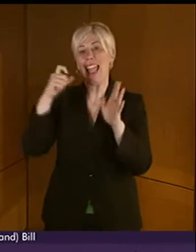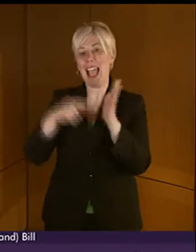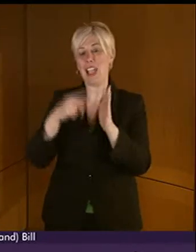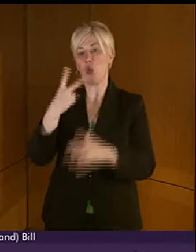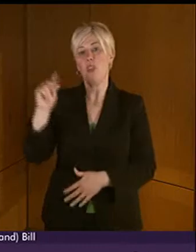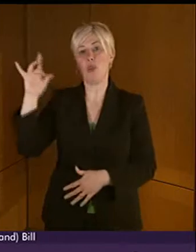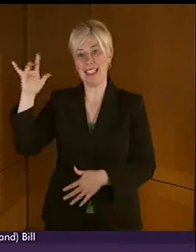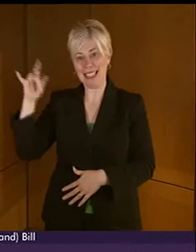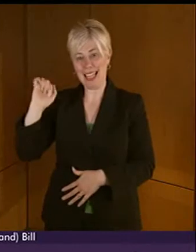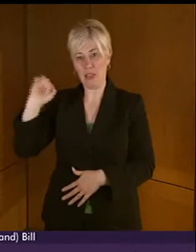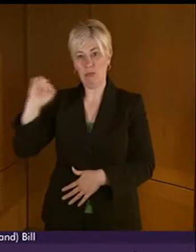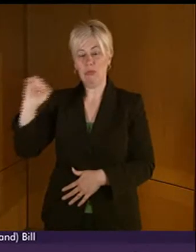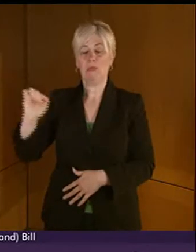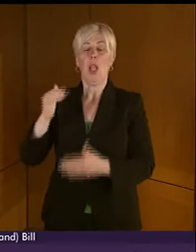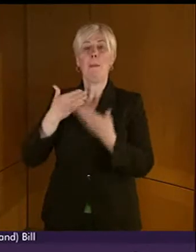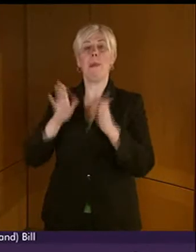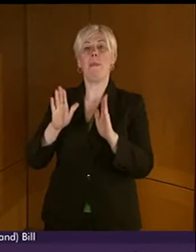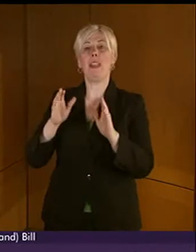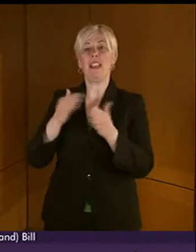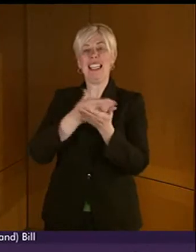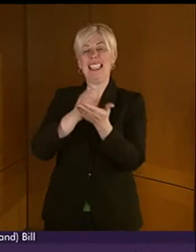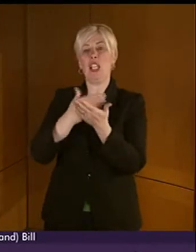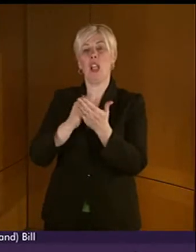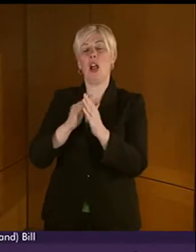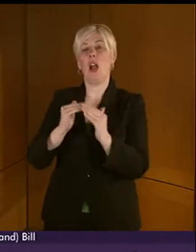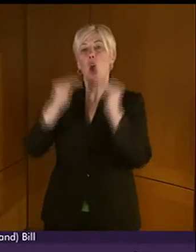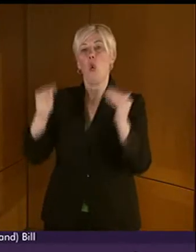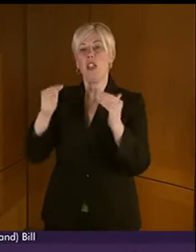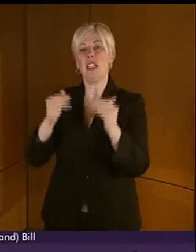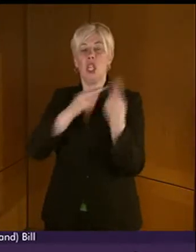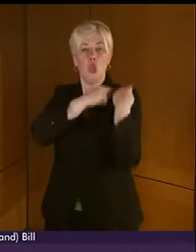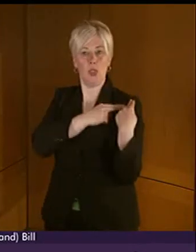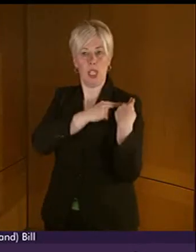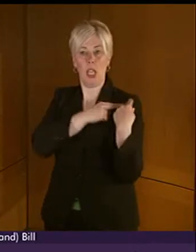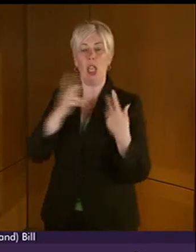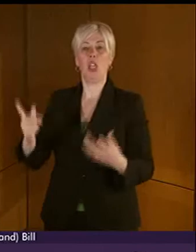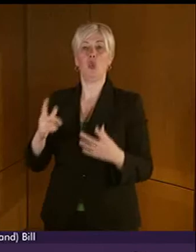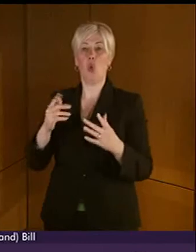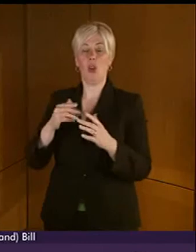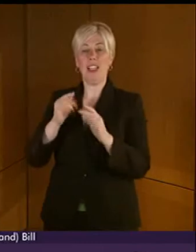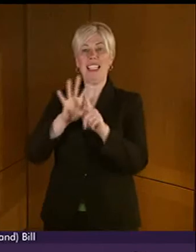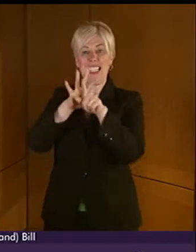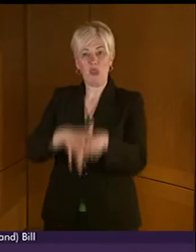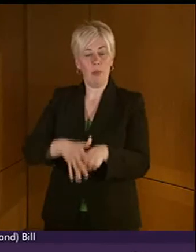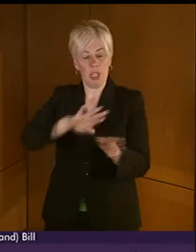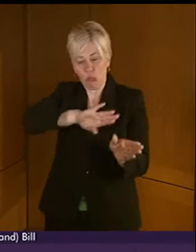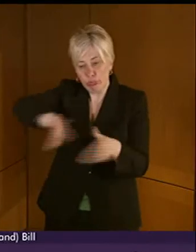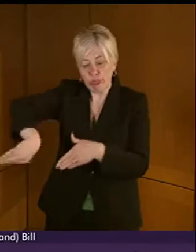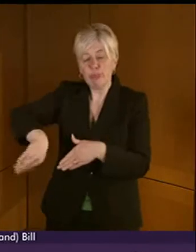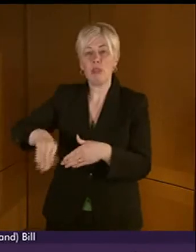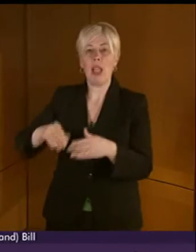sector equality duty, to eliminate discrimination, promote equal opportunities,